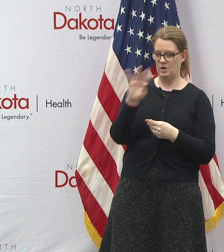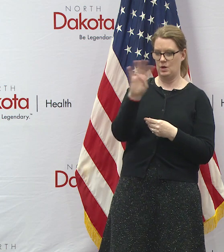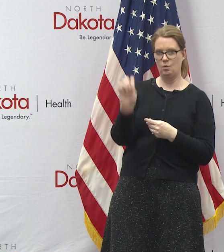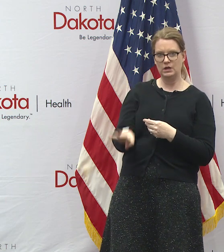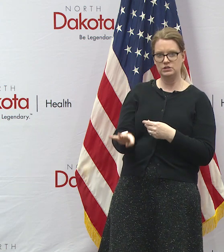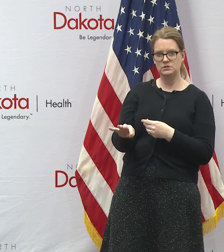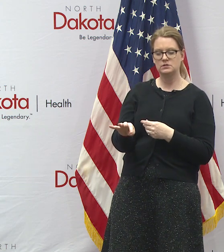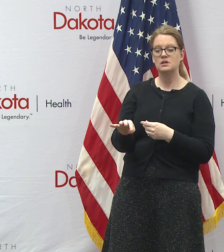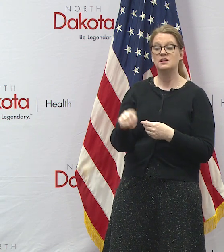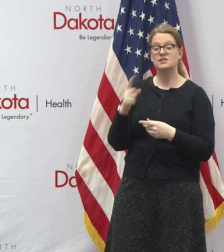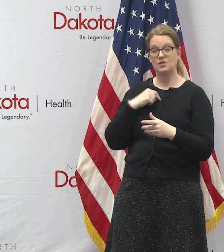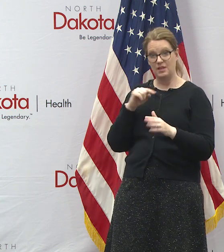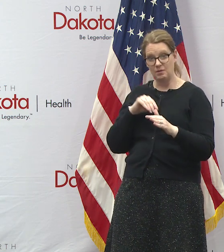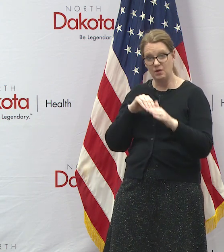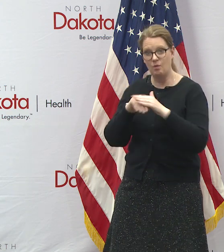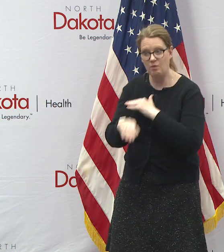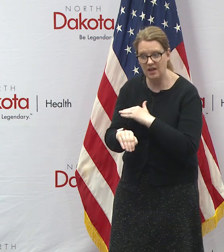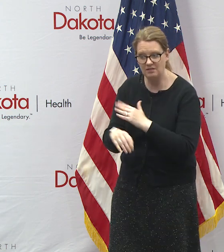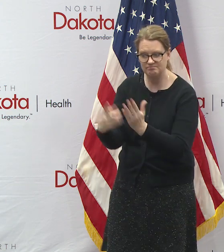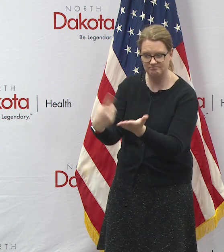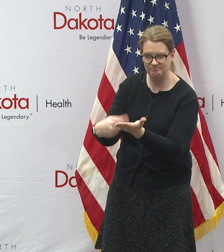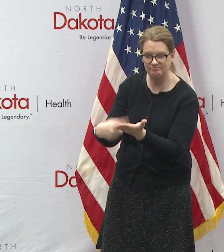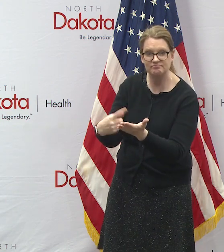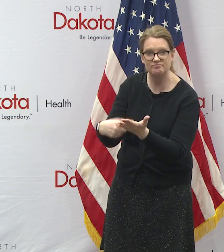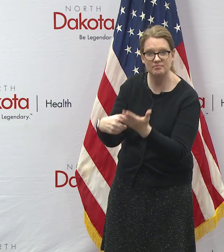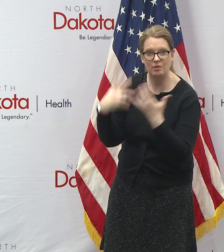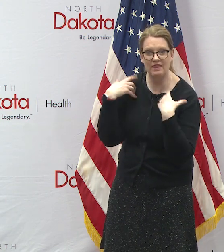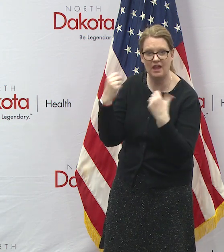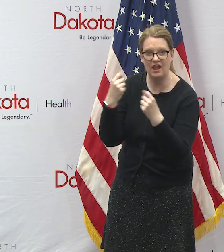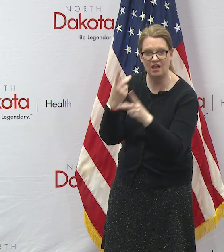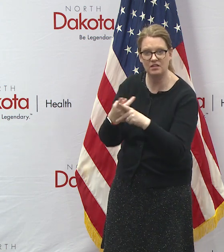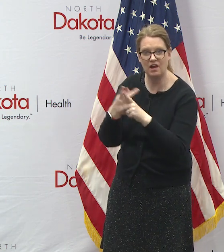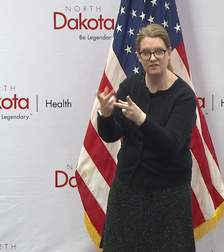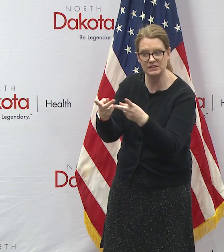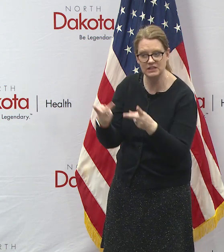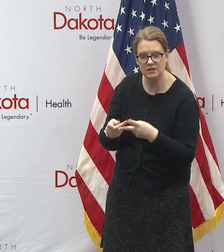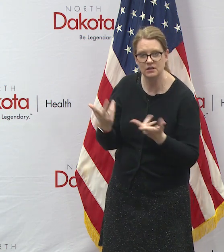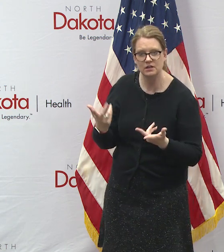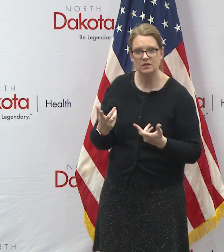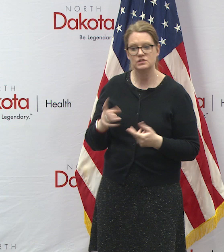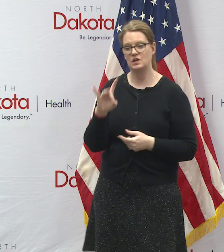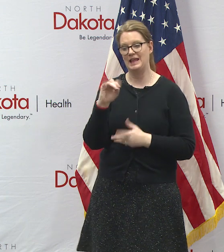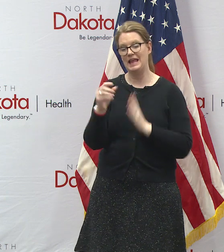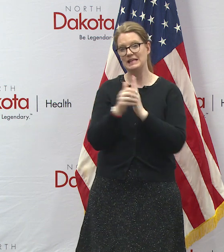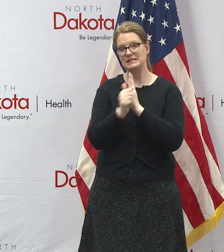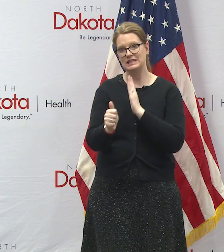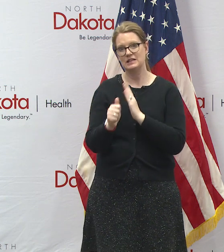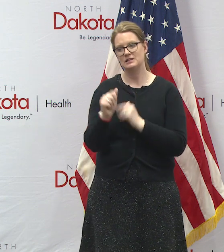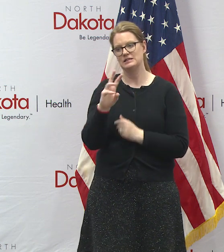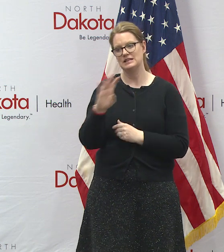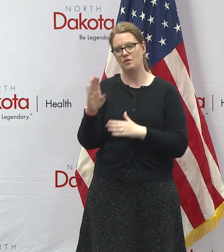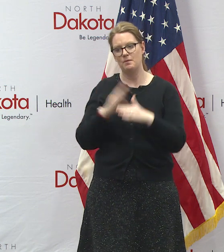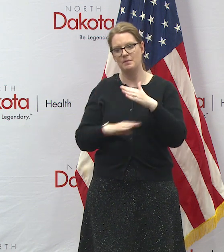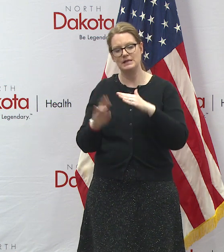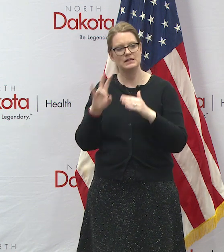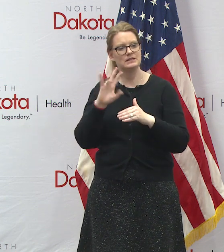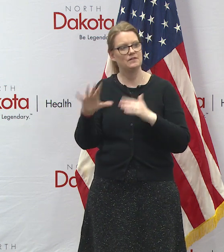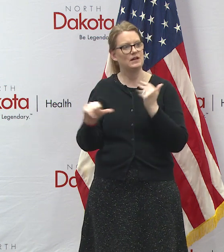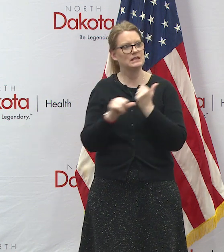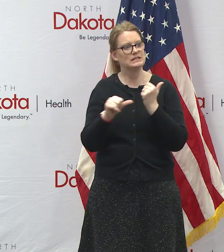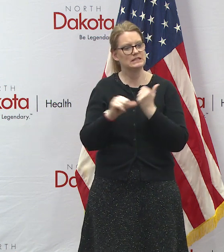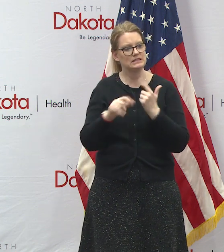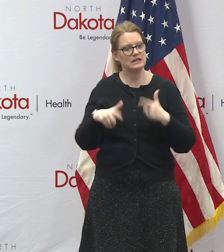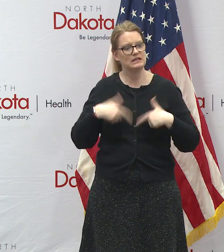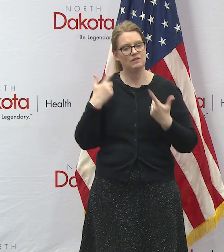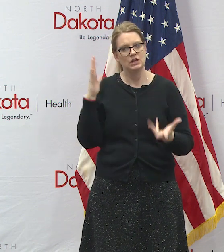review with each long-term care facility and uh and again in addition those 80 skilled nursing the 64 basic 75 assisted